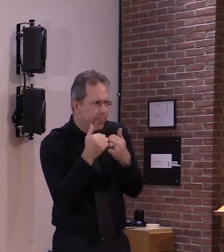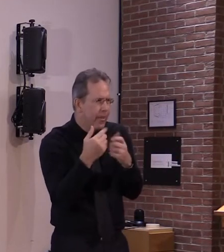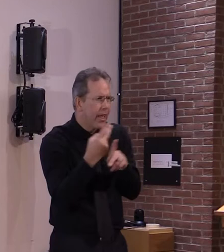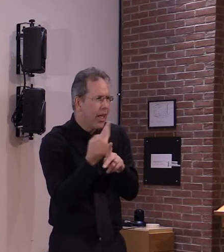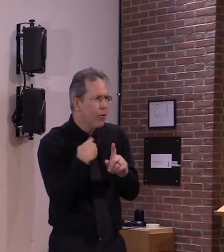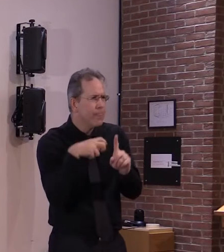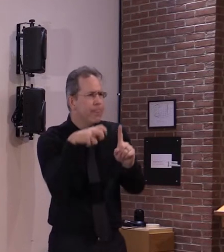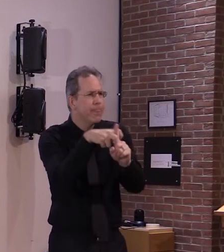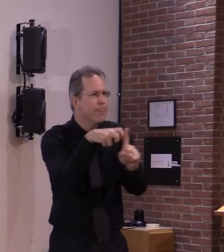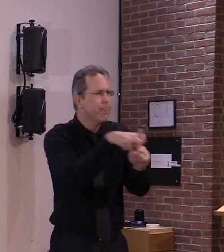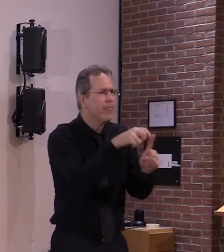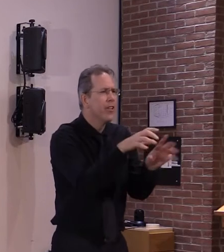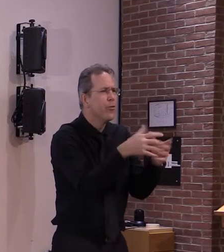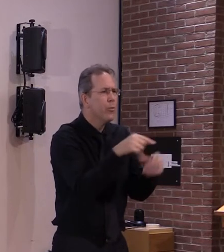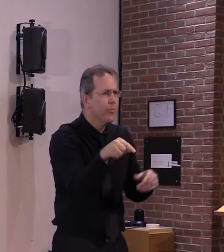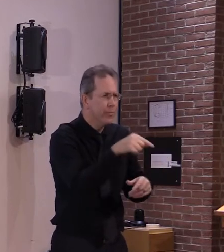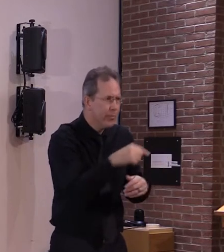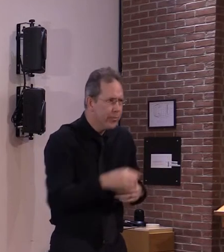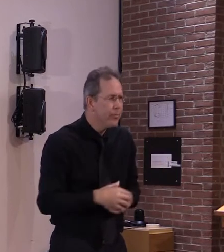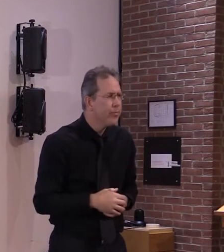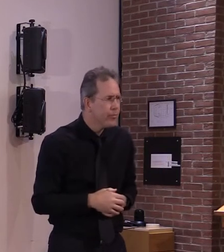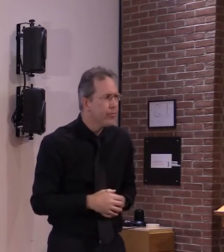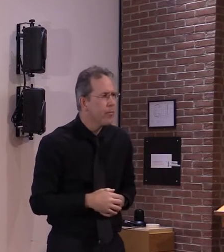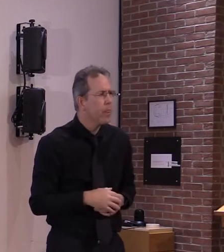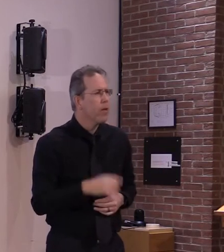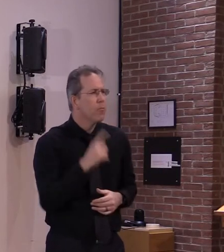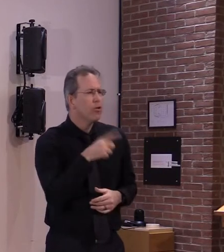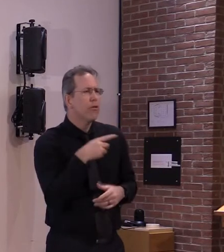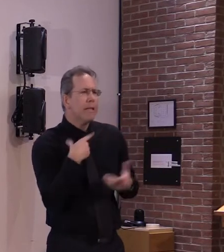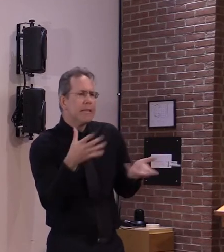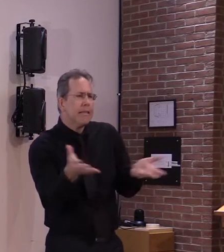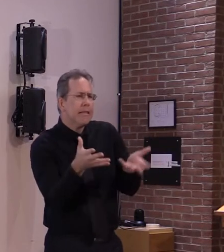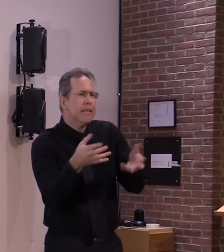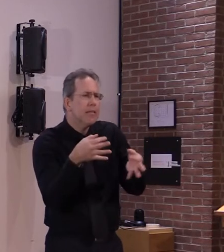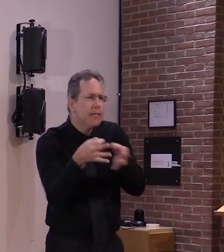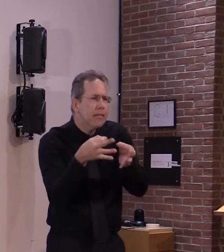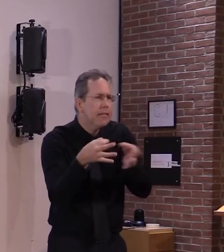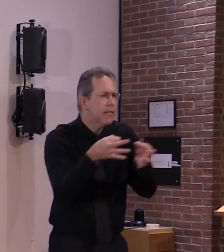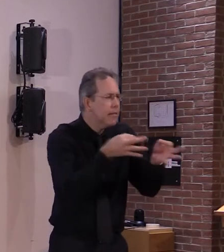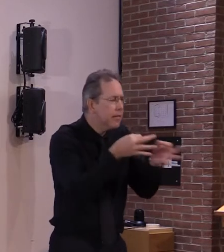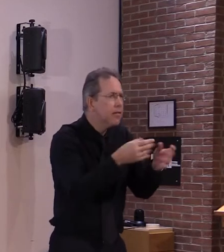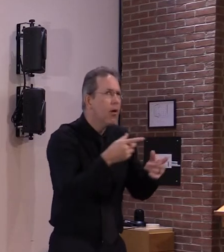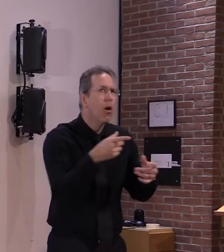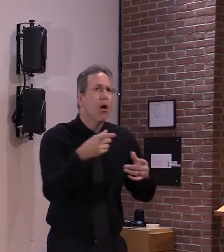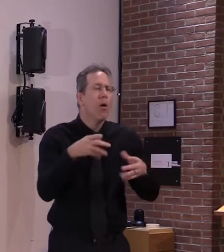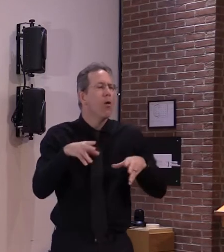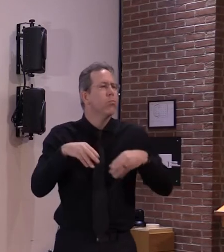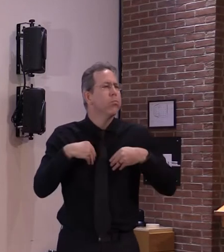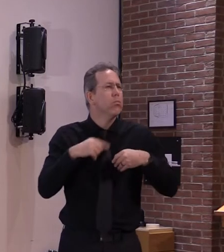think would be sufficient so that they would have a more open mind about the possibility of getting vaccinated